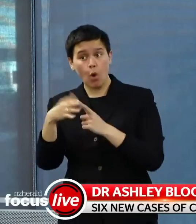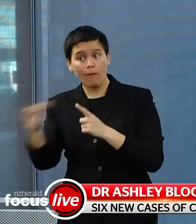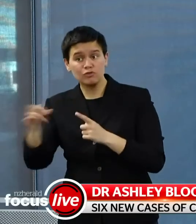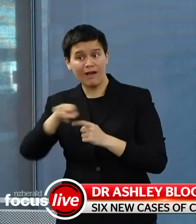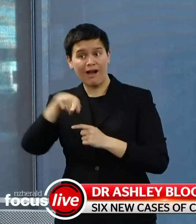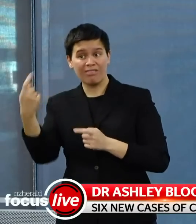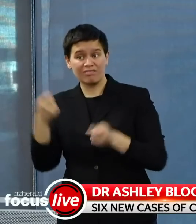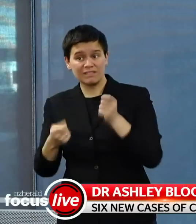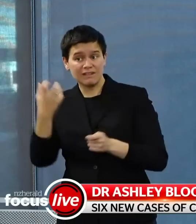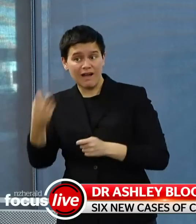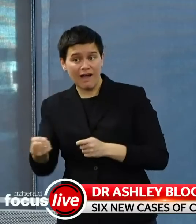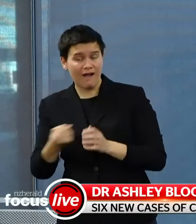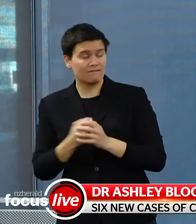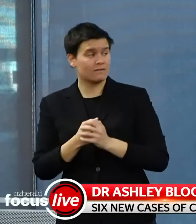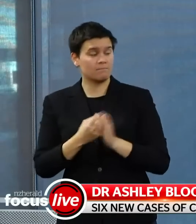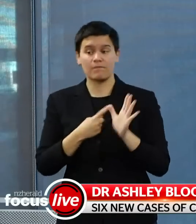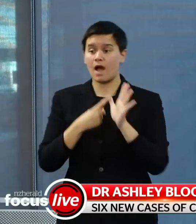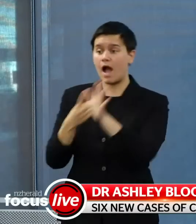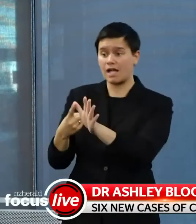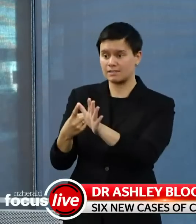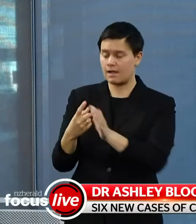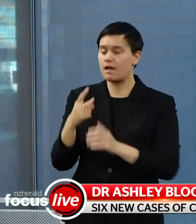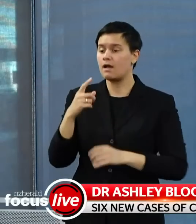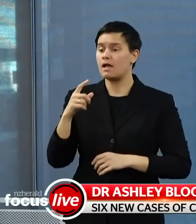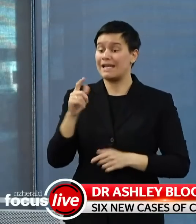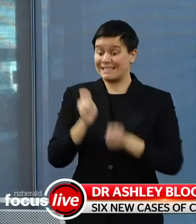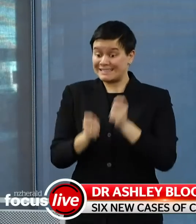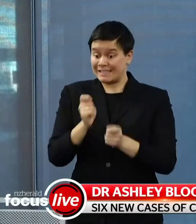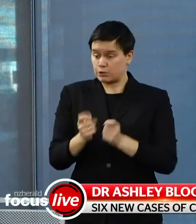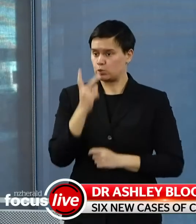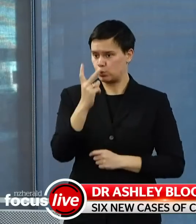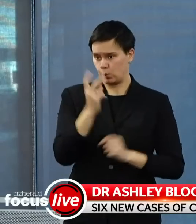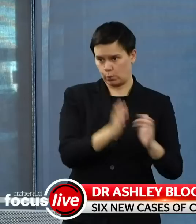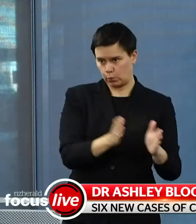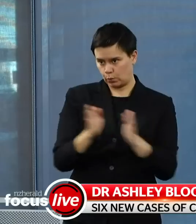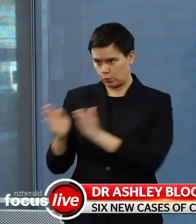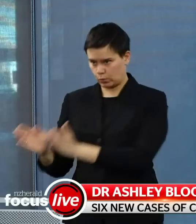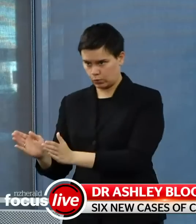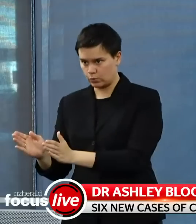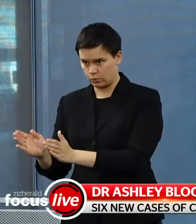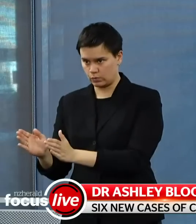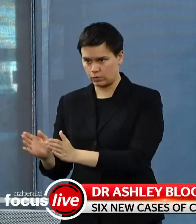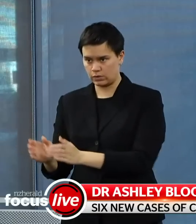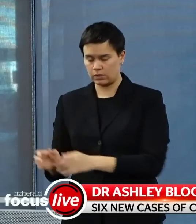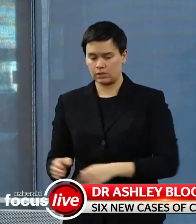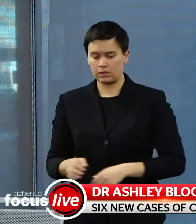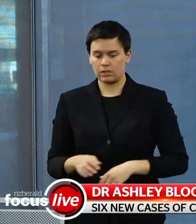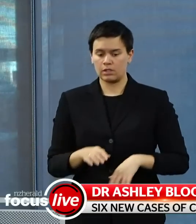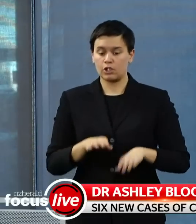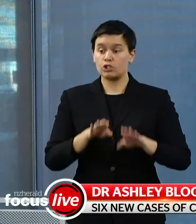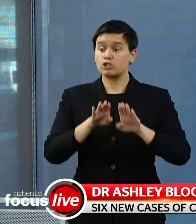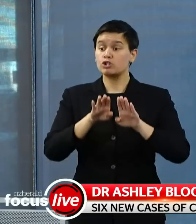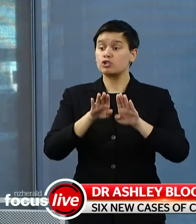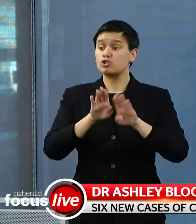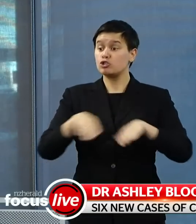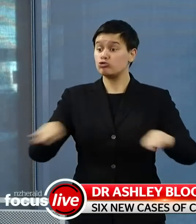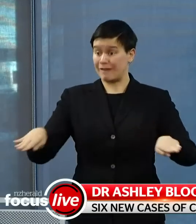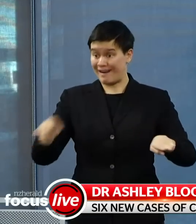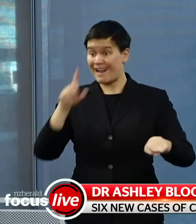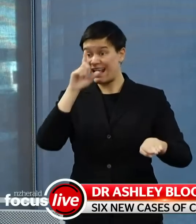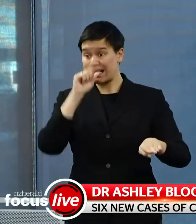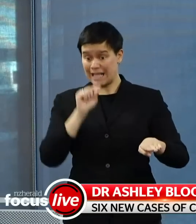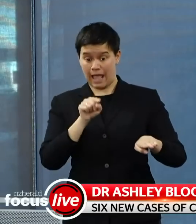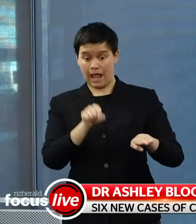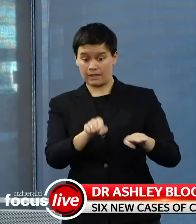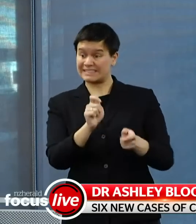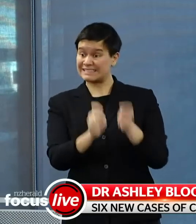there are two ways you can do the nasal swab. Um, uh, the one that's used for children is a slightly less unpleasant one that's at the back